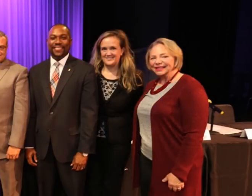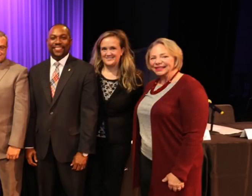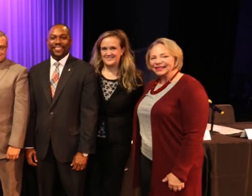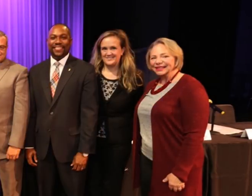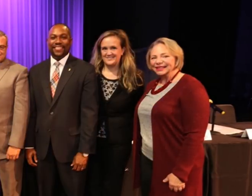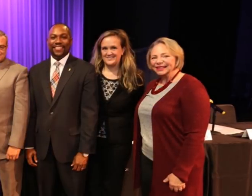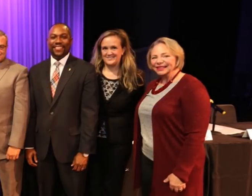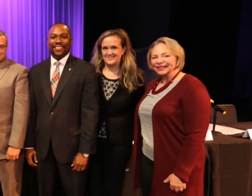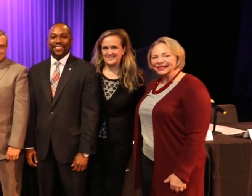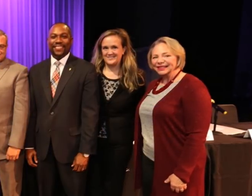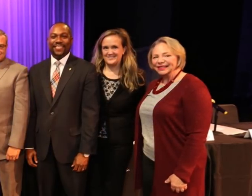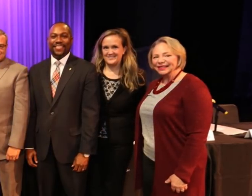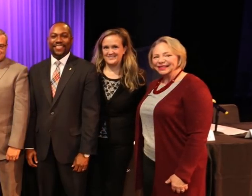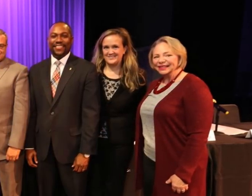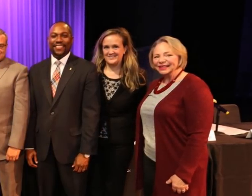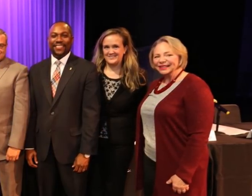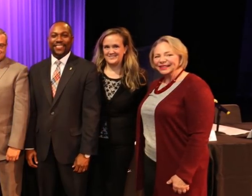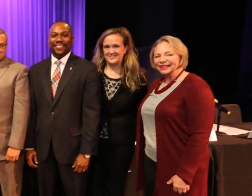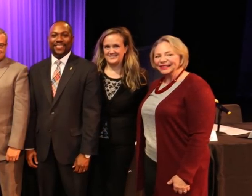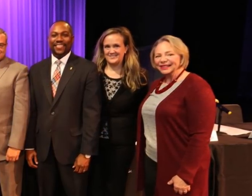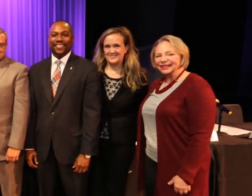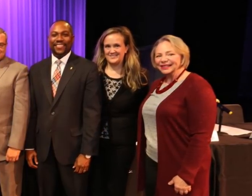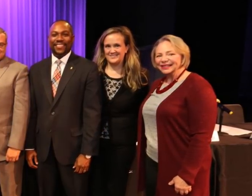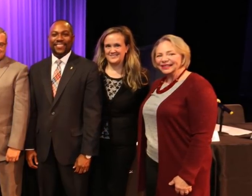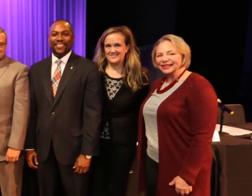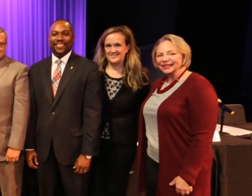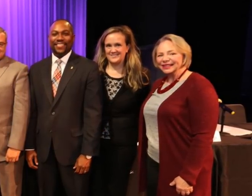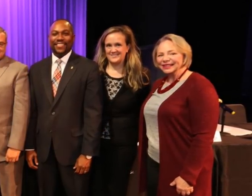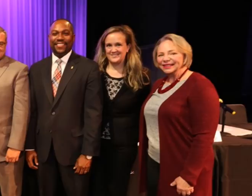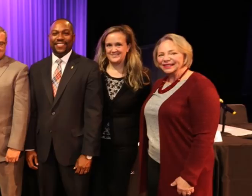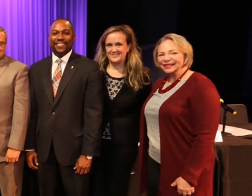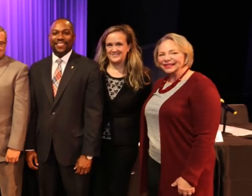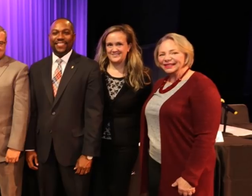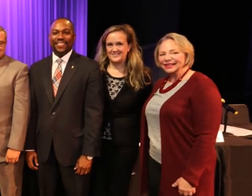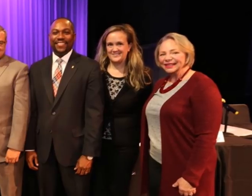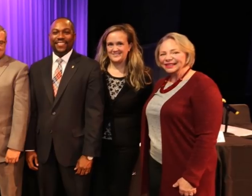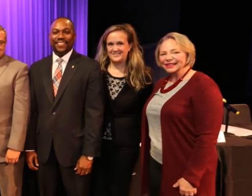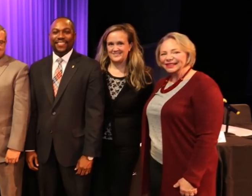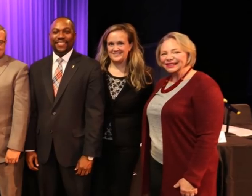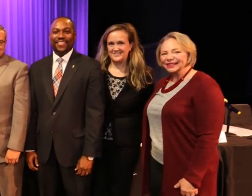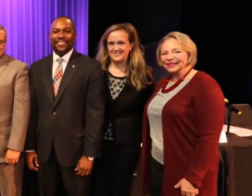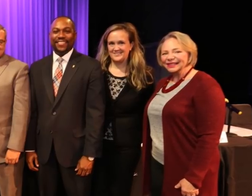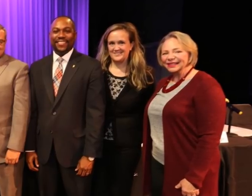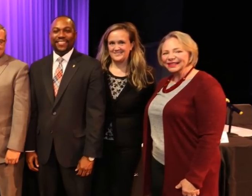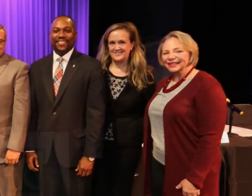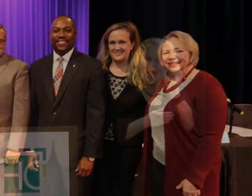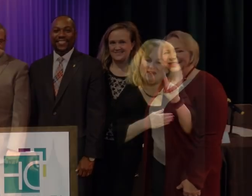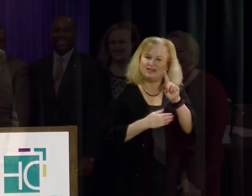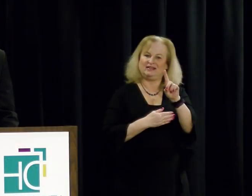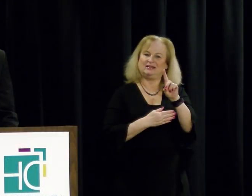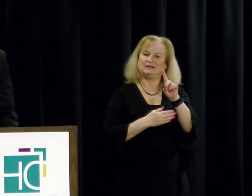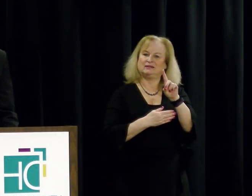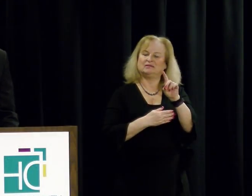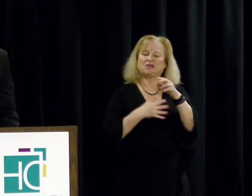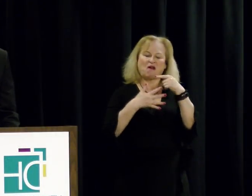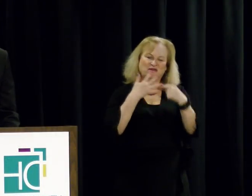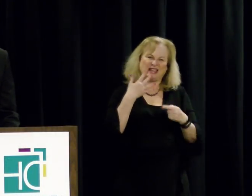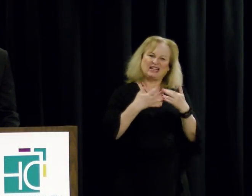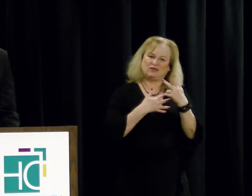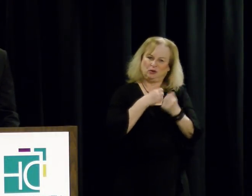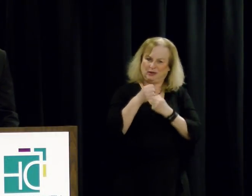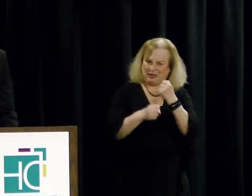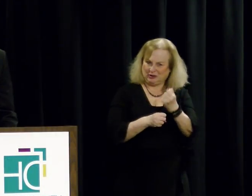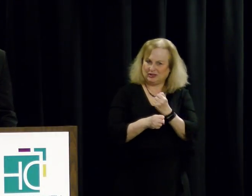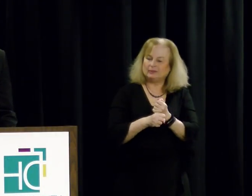Council, Christiana, Opal, Liz, Deb, David, over the next few